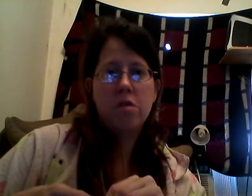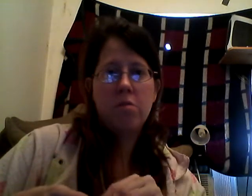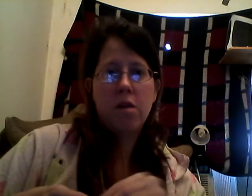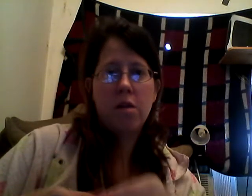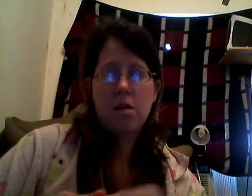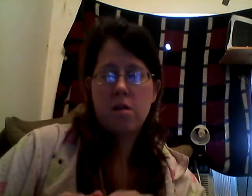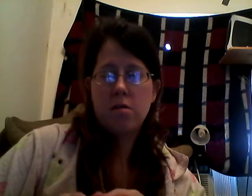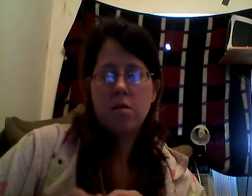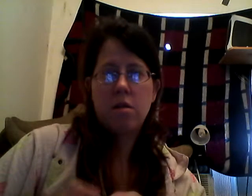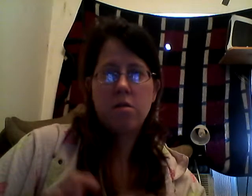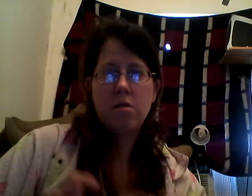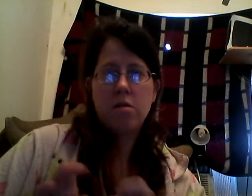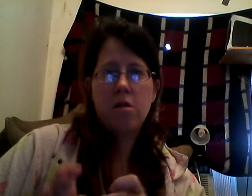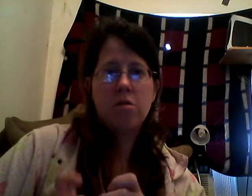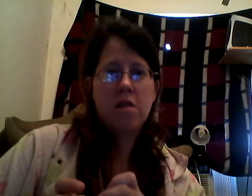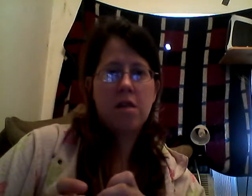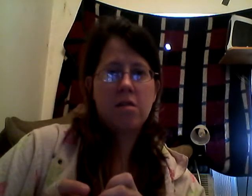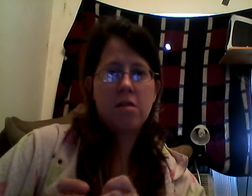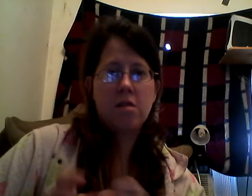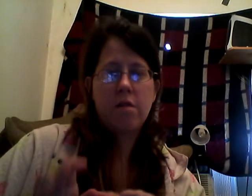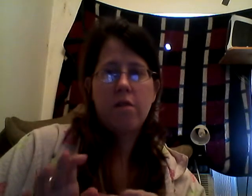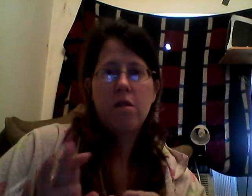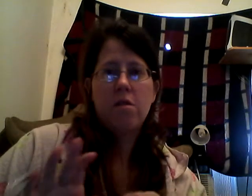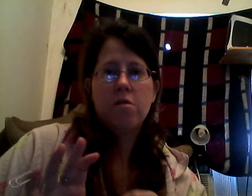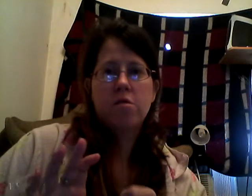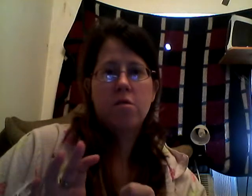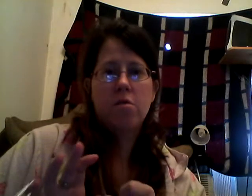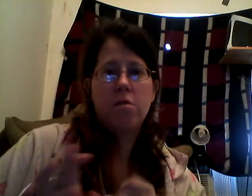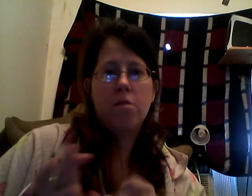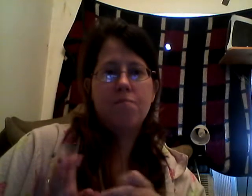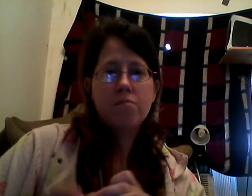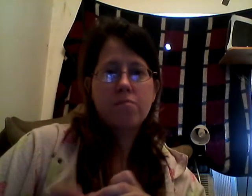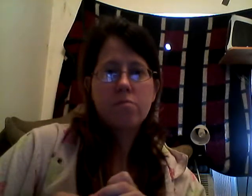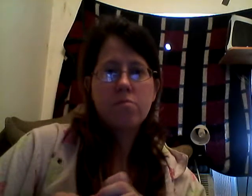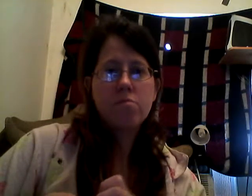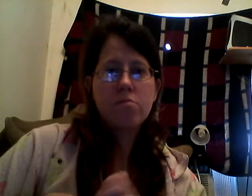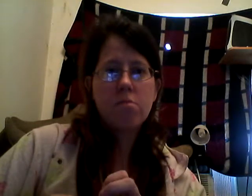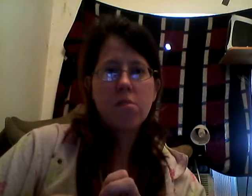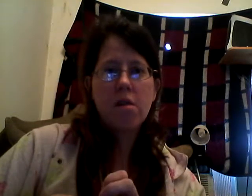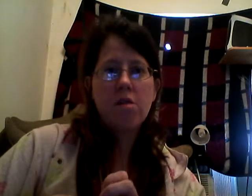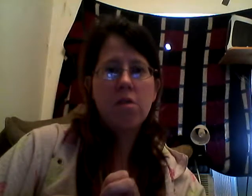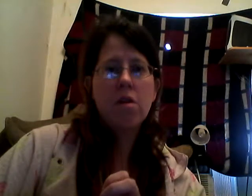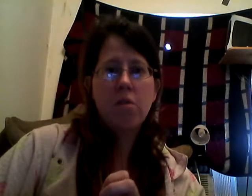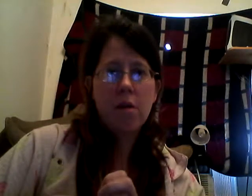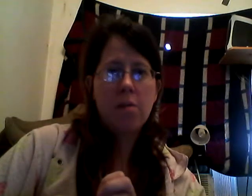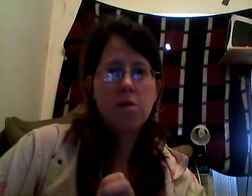money on that, and, you know, snacks and stuff. So, um, you can go on a budget,